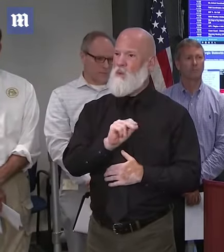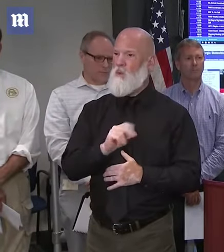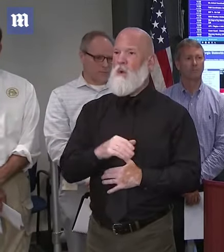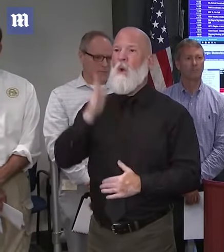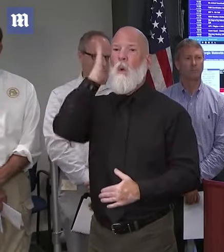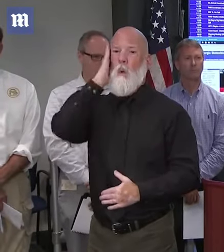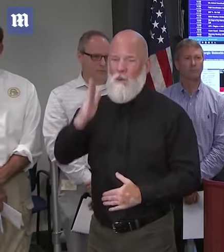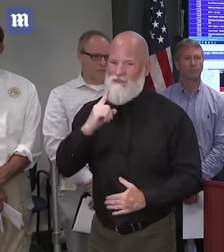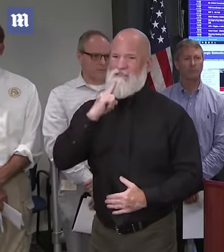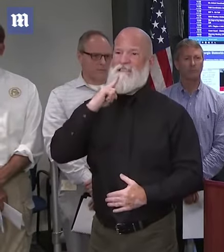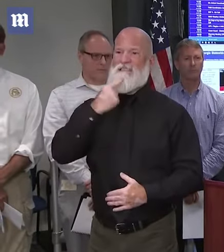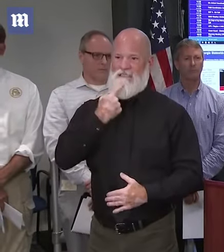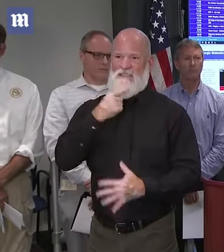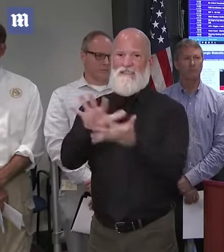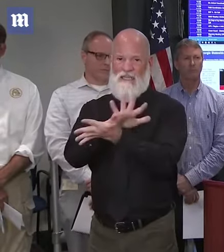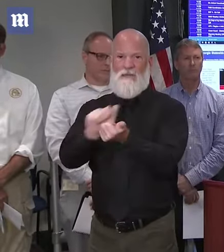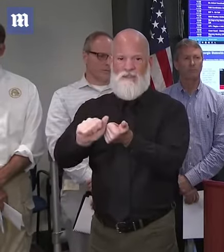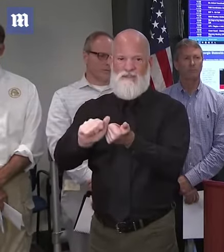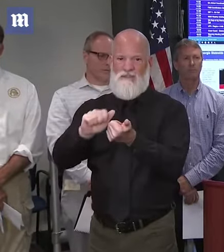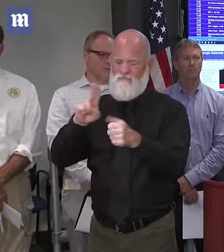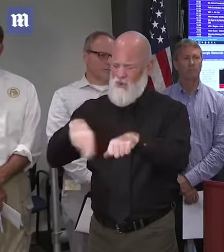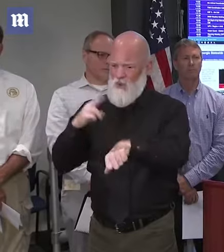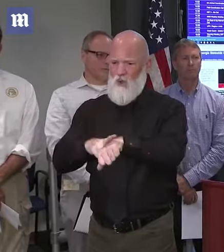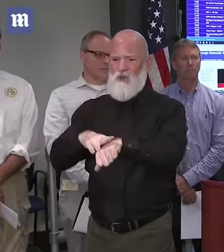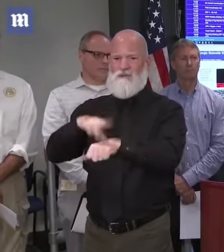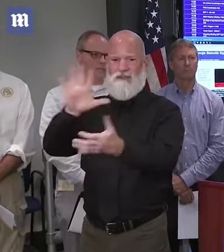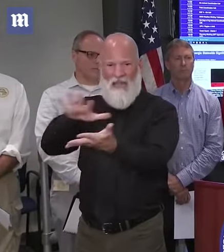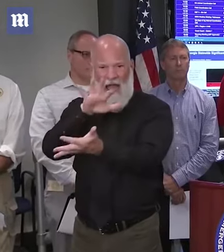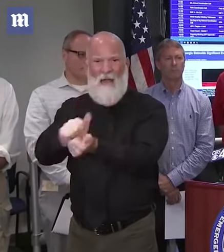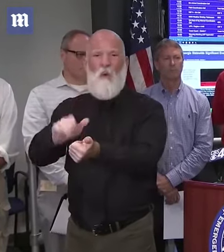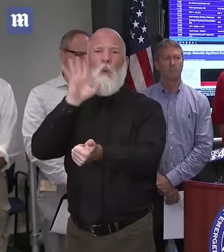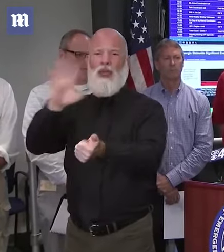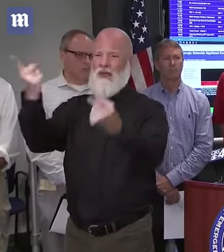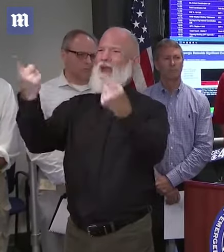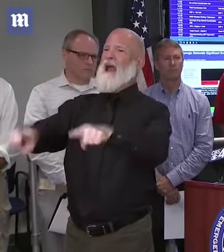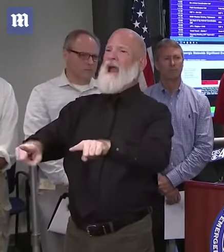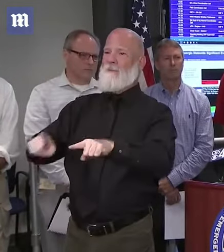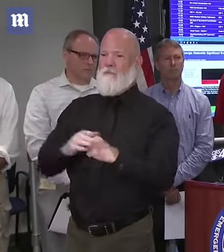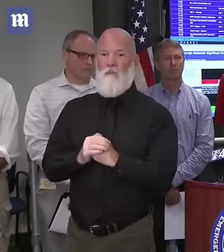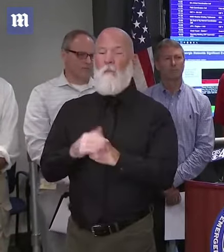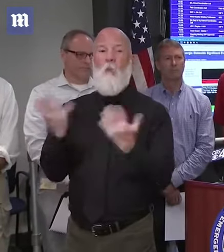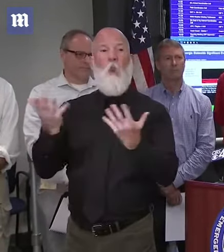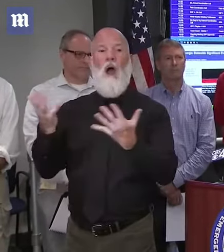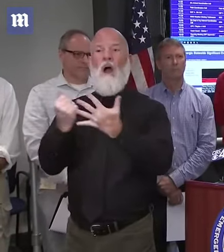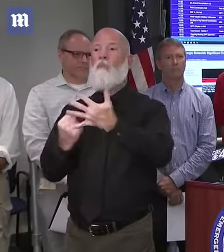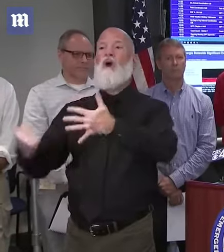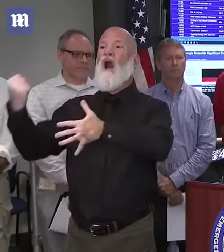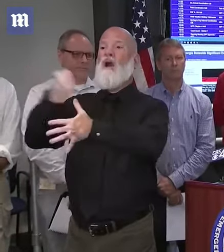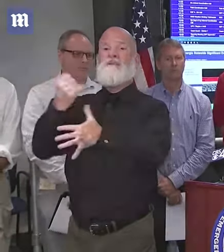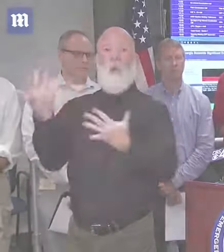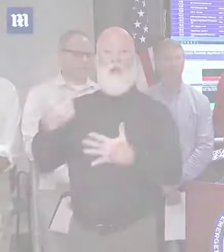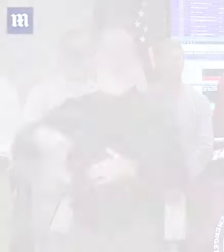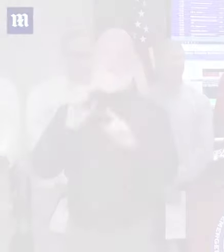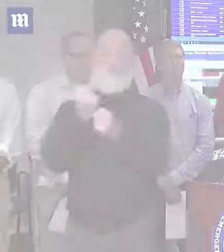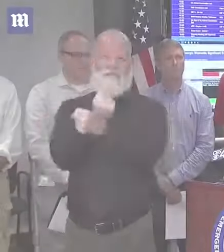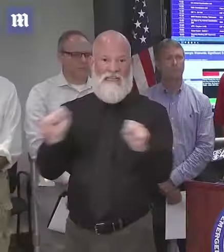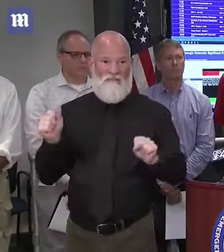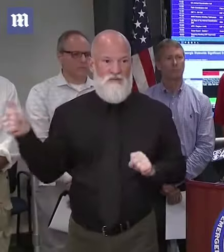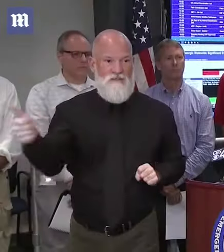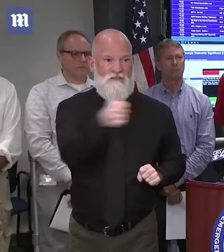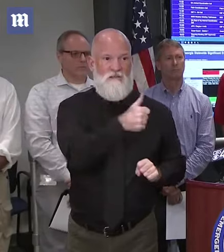damage and life should be the primary concern. Protect yourself, protect your family.